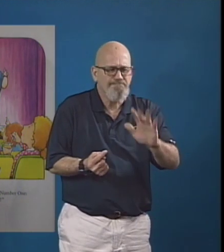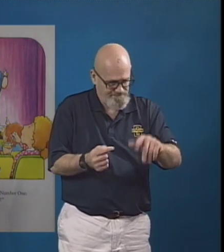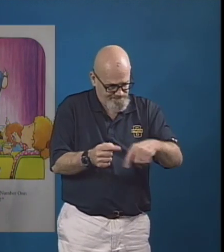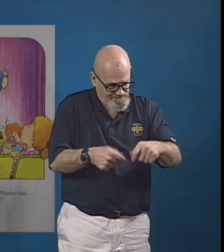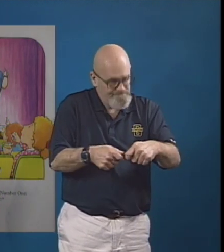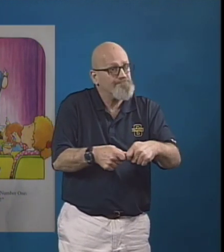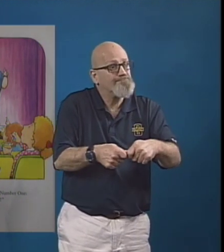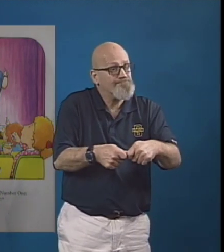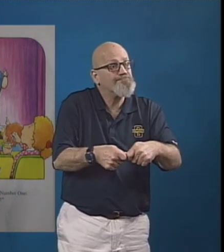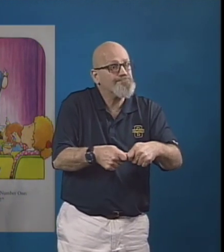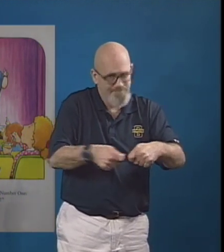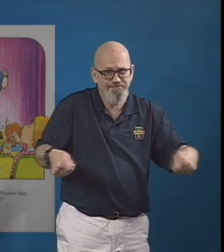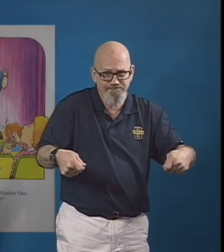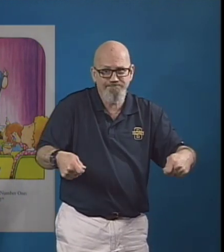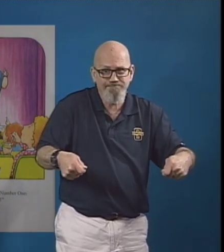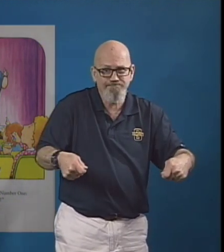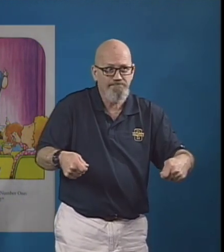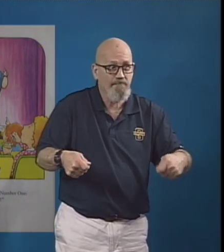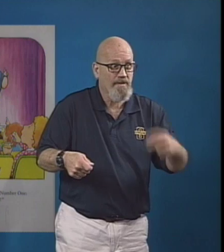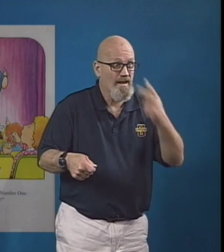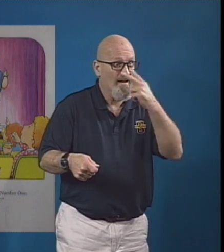Keep your shoelaces tied.